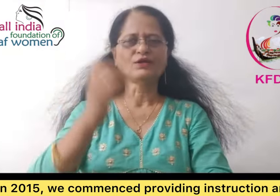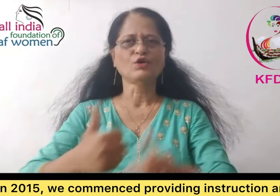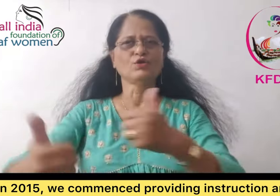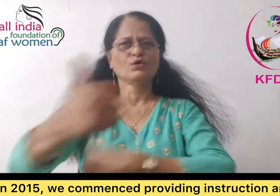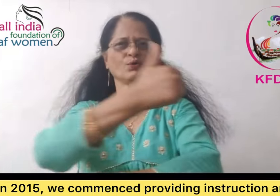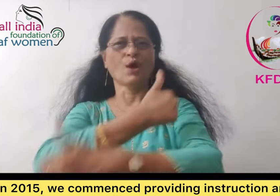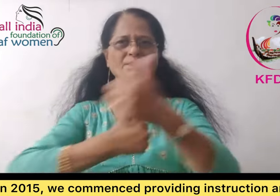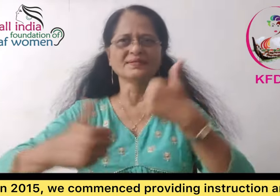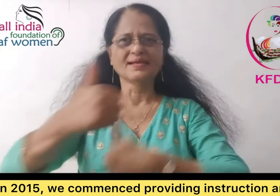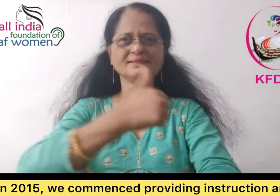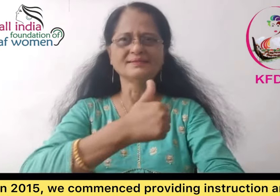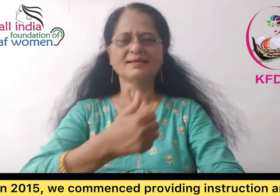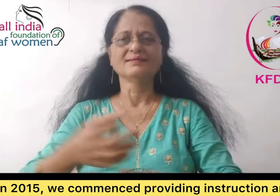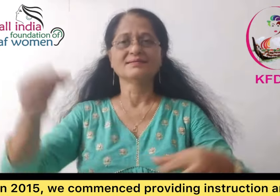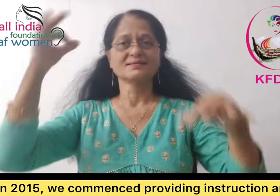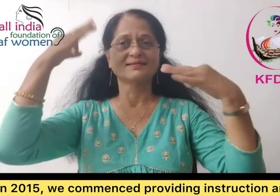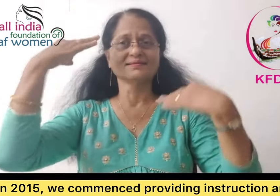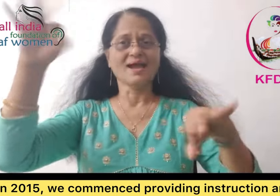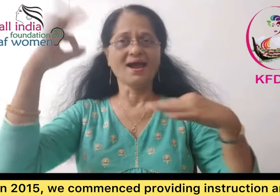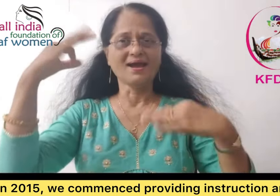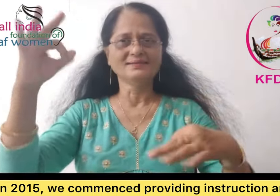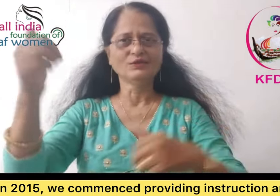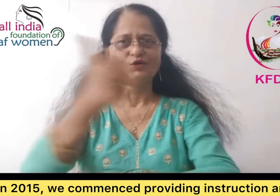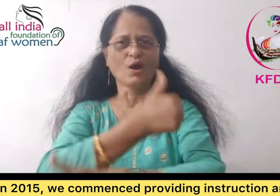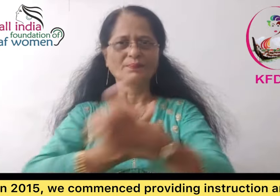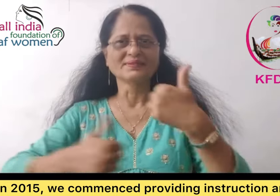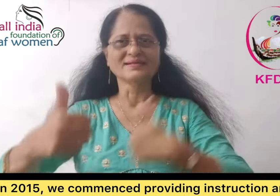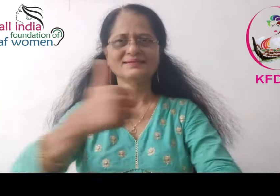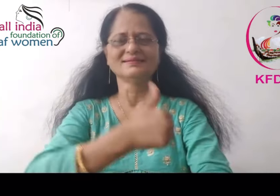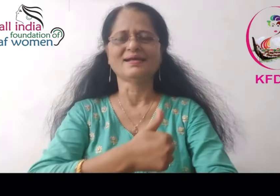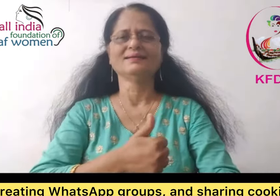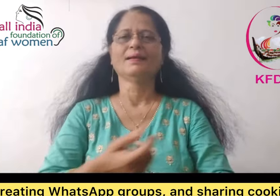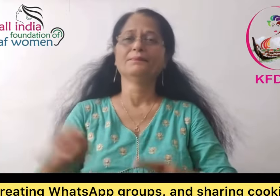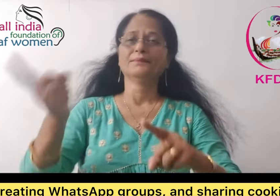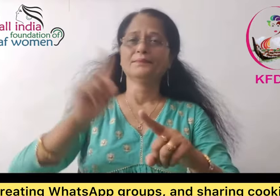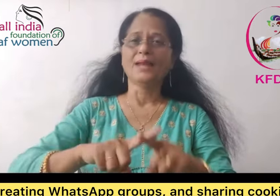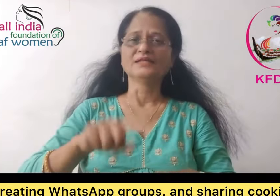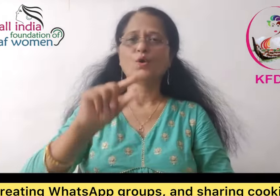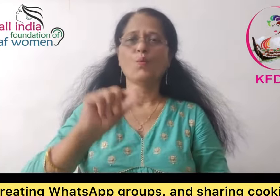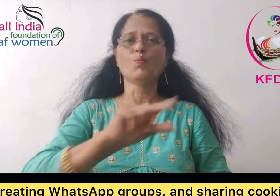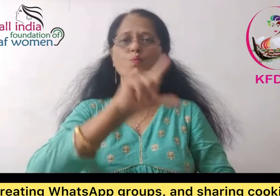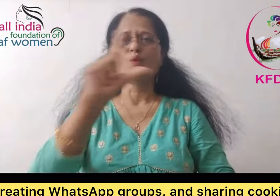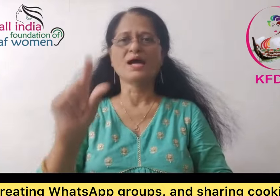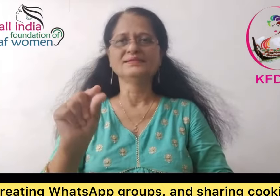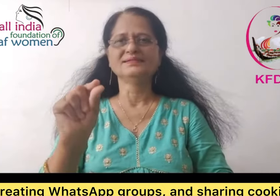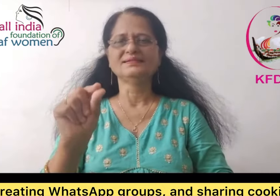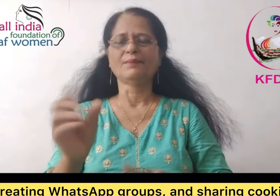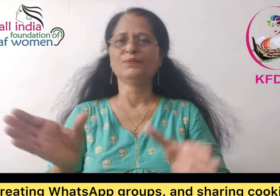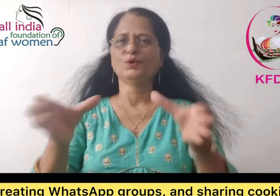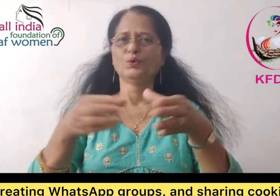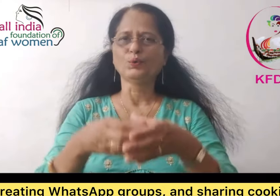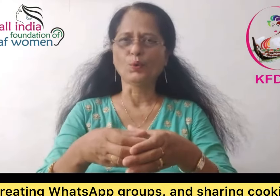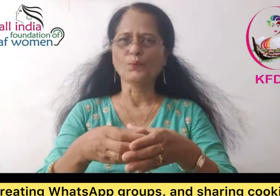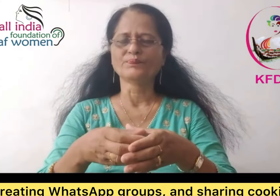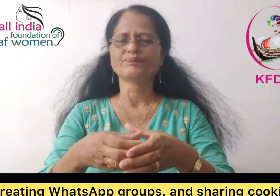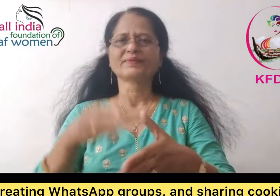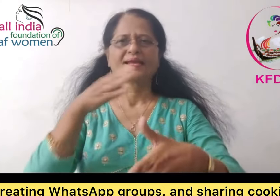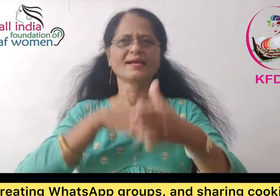training, awareness, seminar, dance competitions, creating WhatsApp groups, and sharing